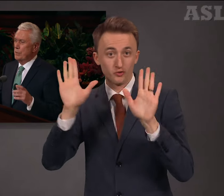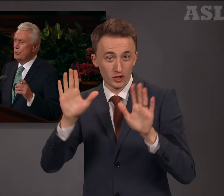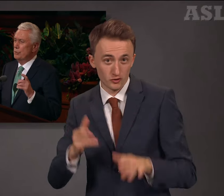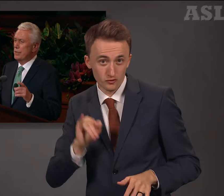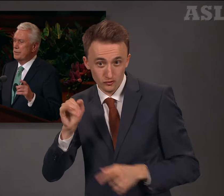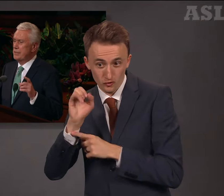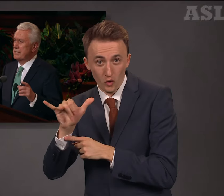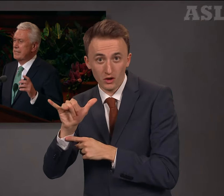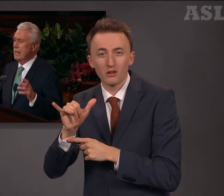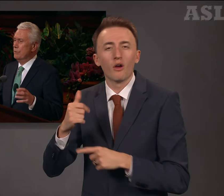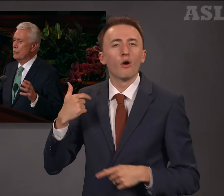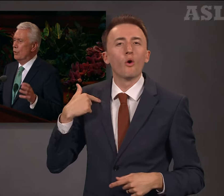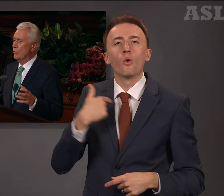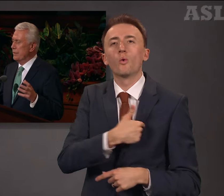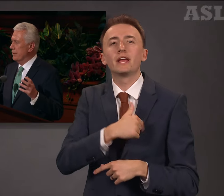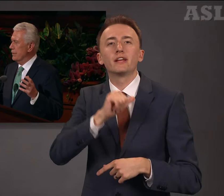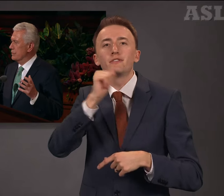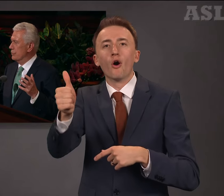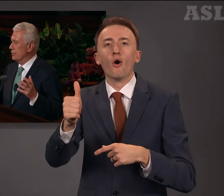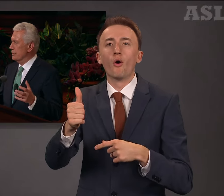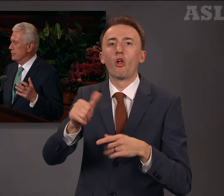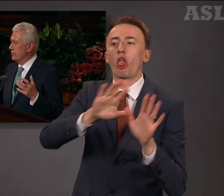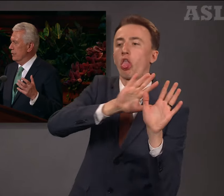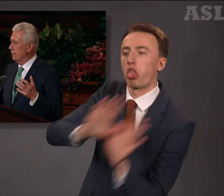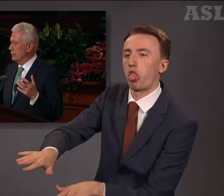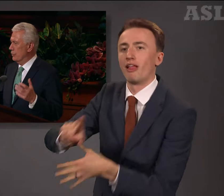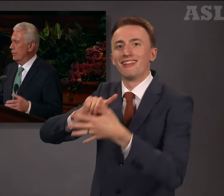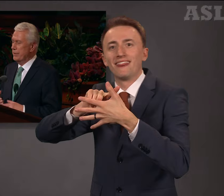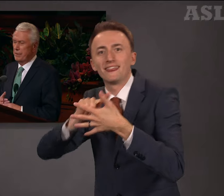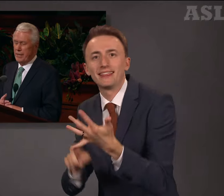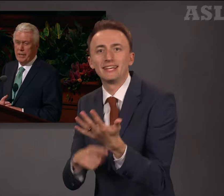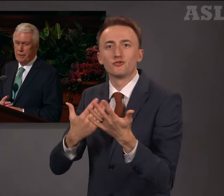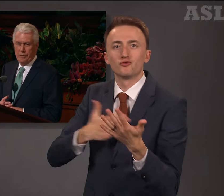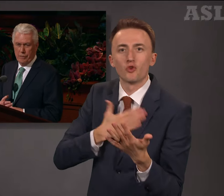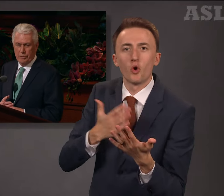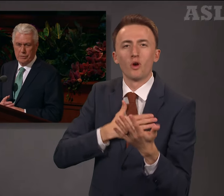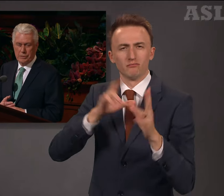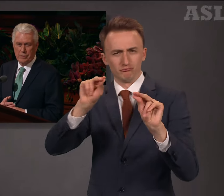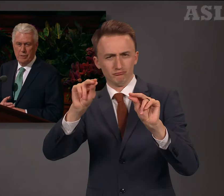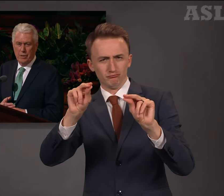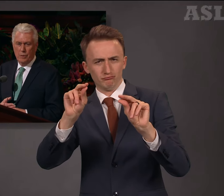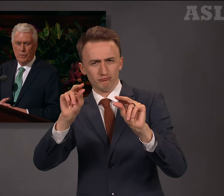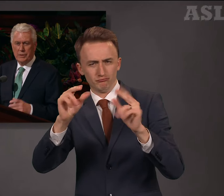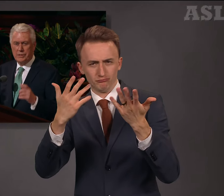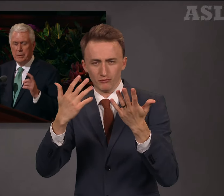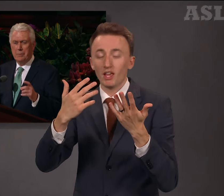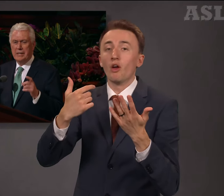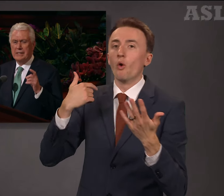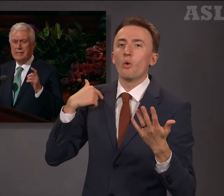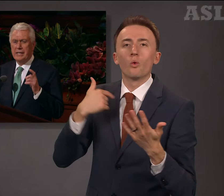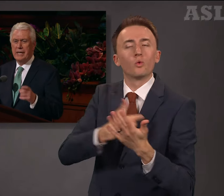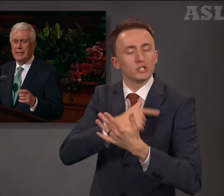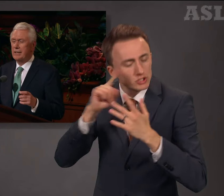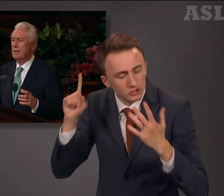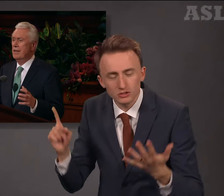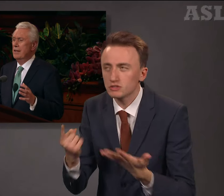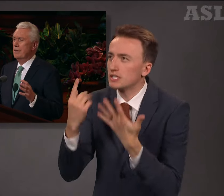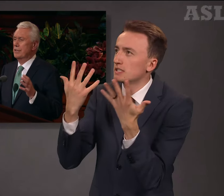do not discount only these sources of joy, any of those. We are simply saying that